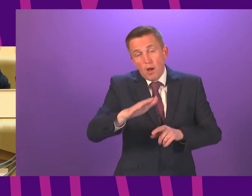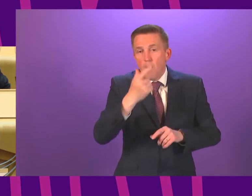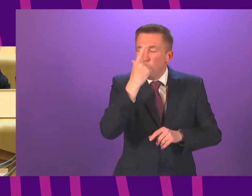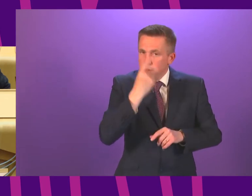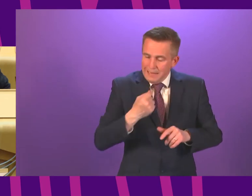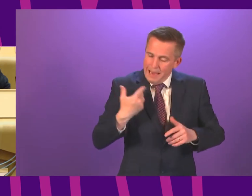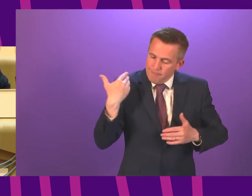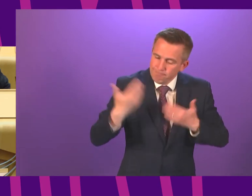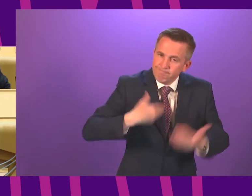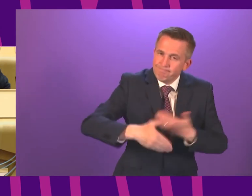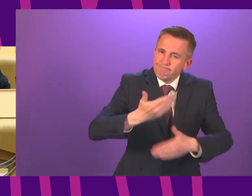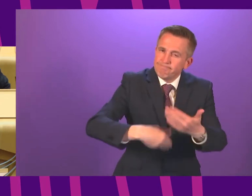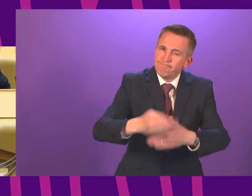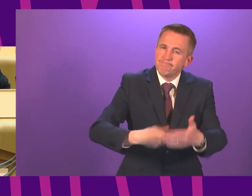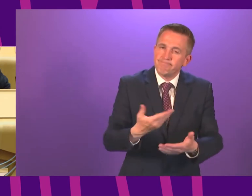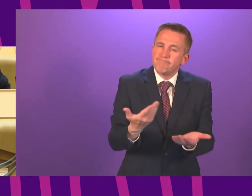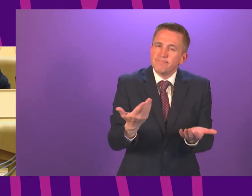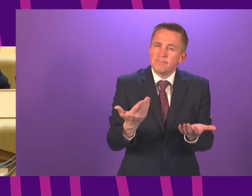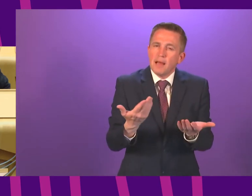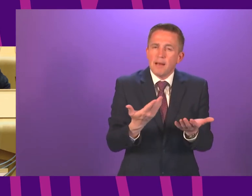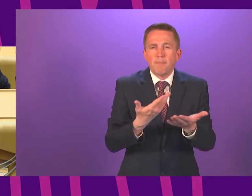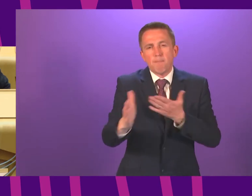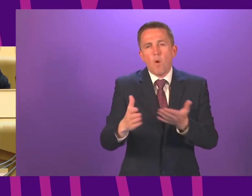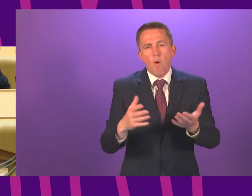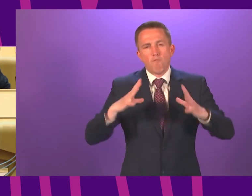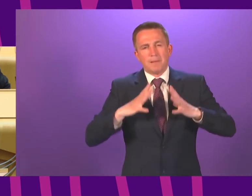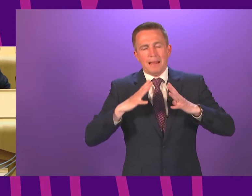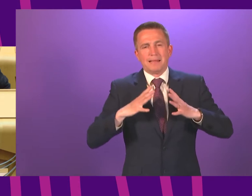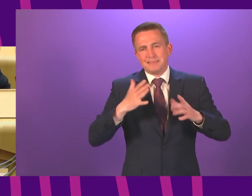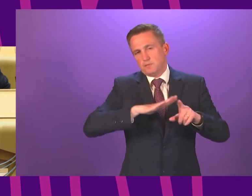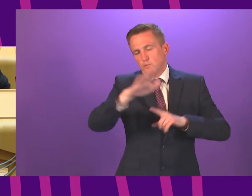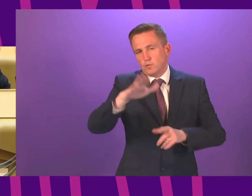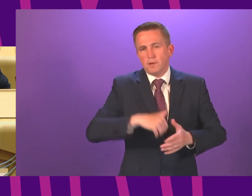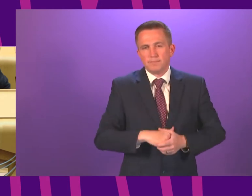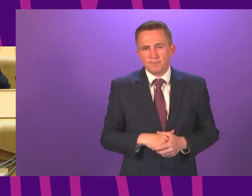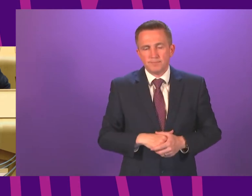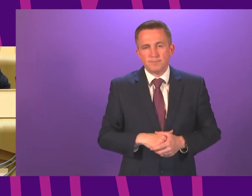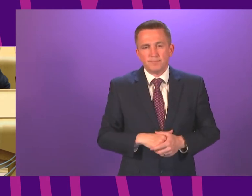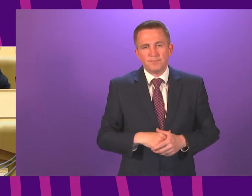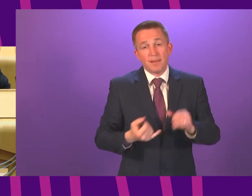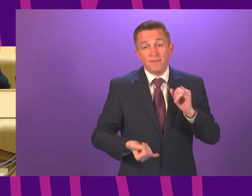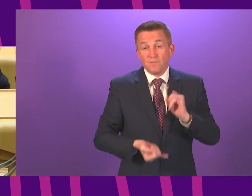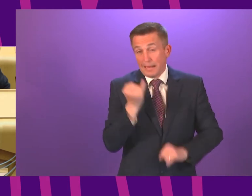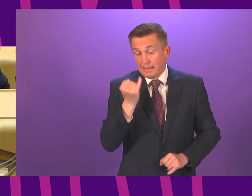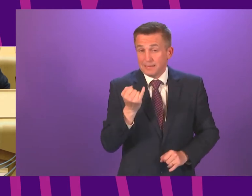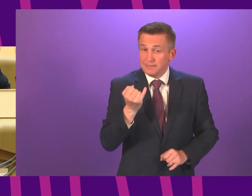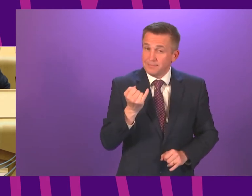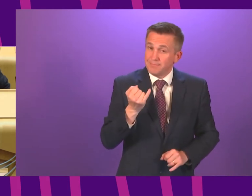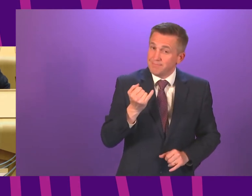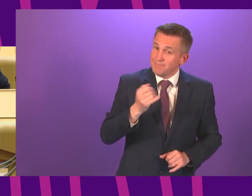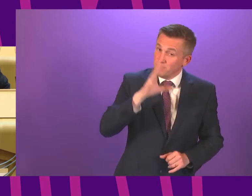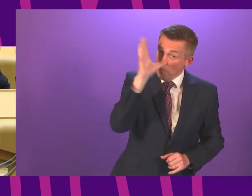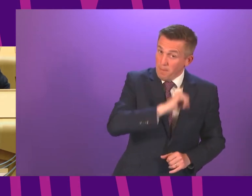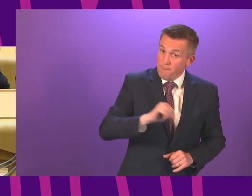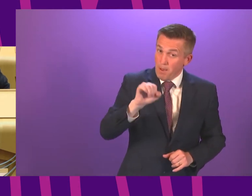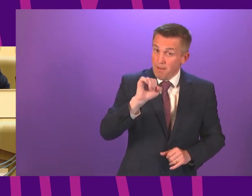with this in a more, a less rather restrictive way than has been the case. And finally, I would ask everybody to please continue to stick